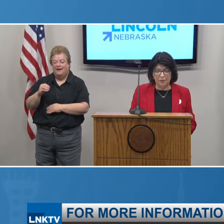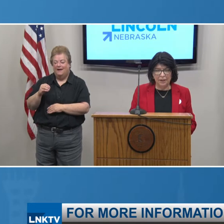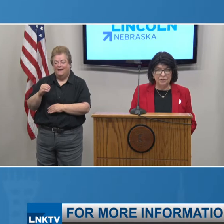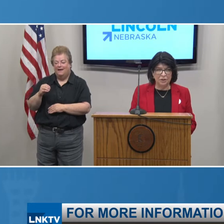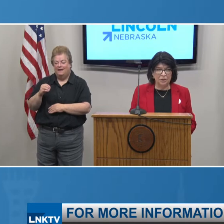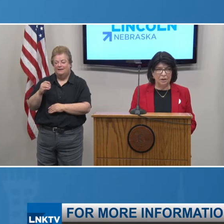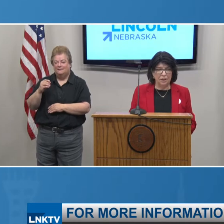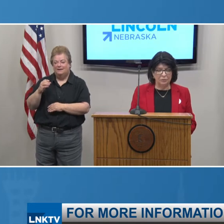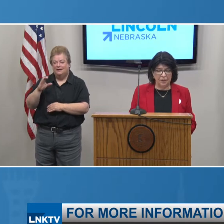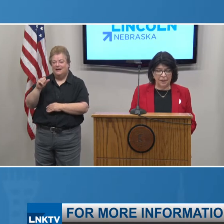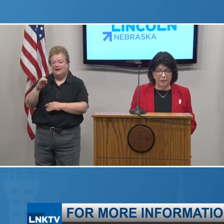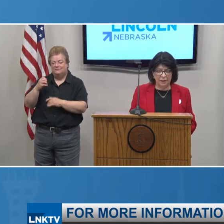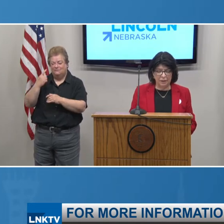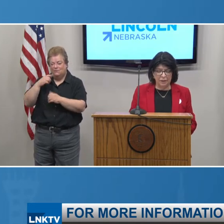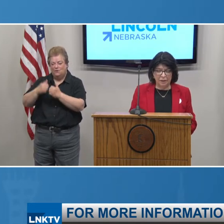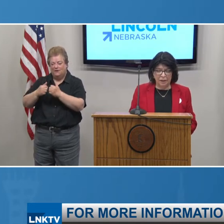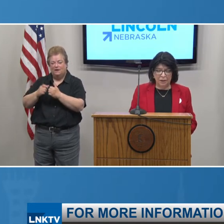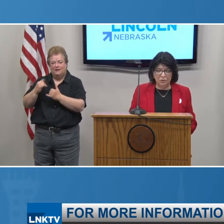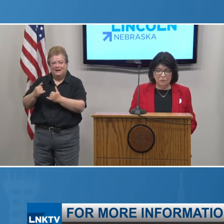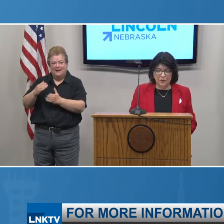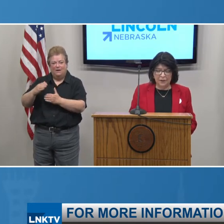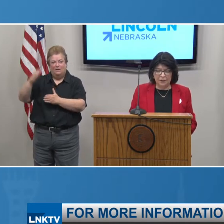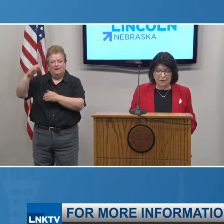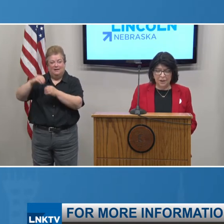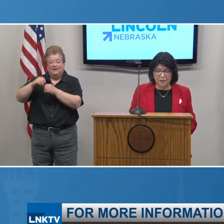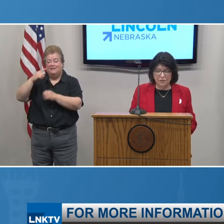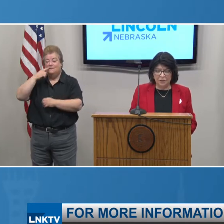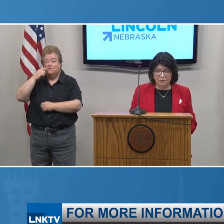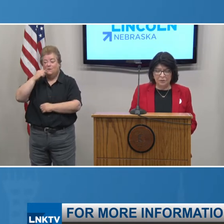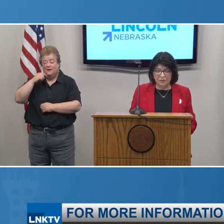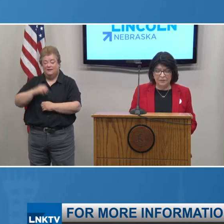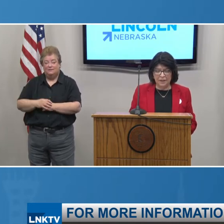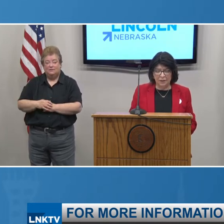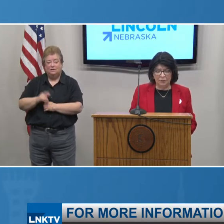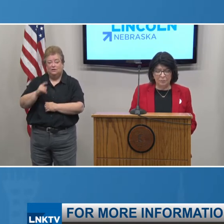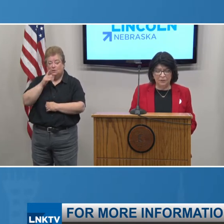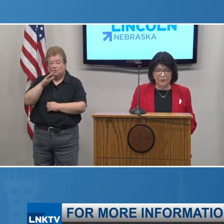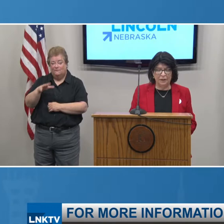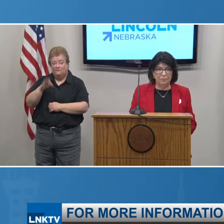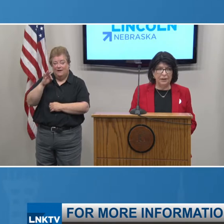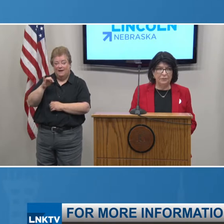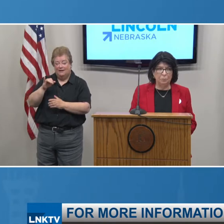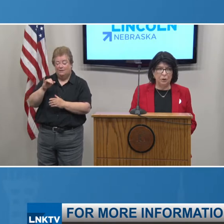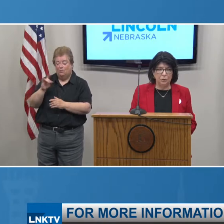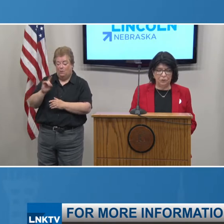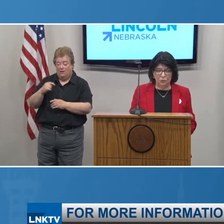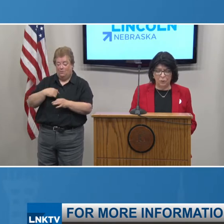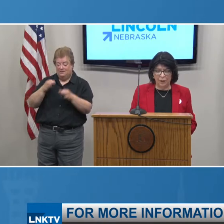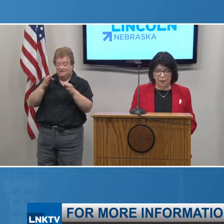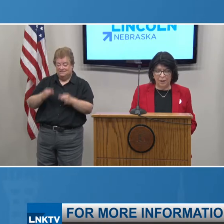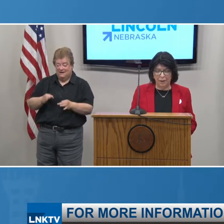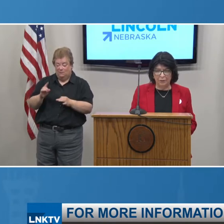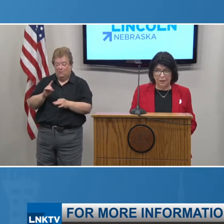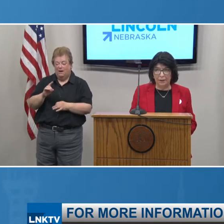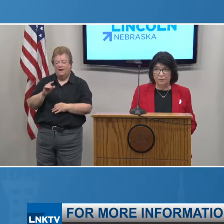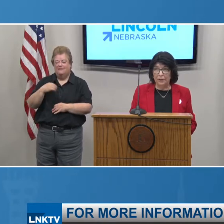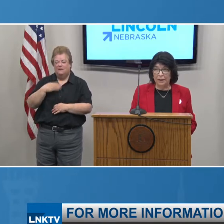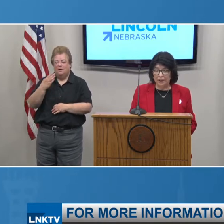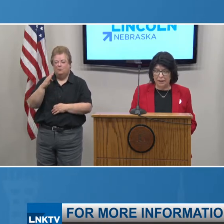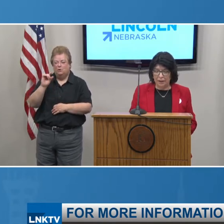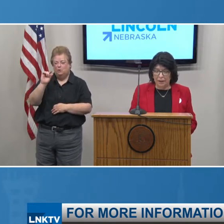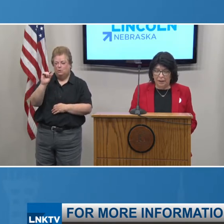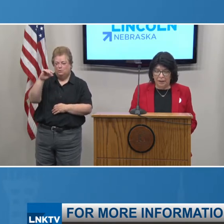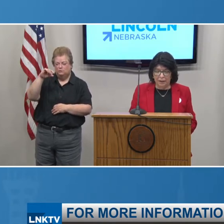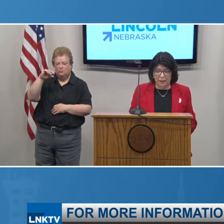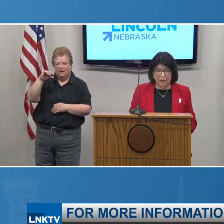,000 population are in red. You will find the location of the risk dial represented by the blue square outline